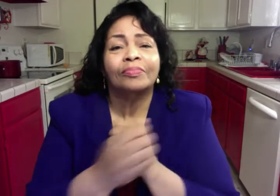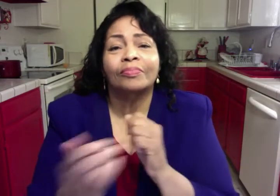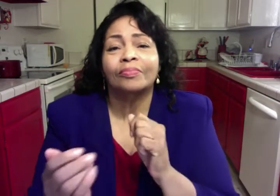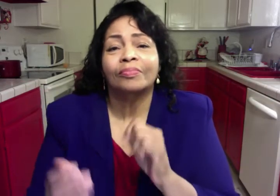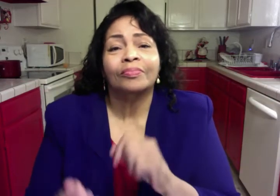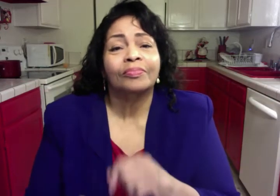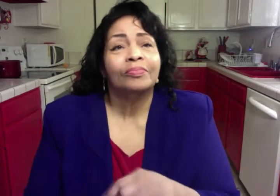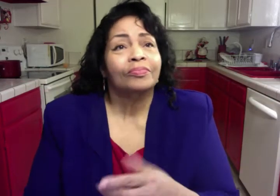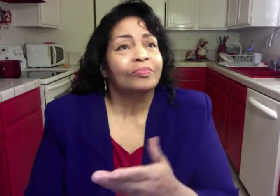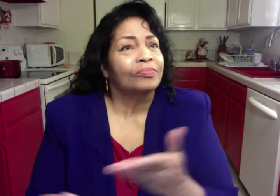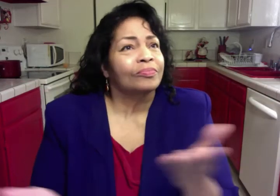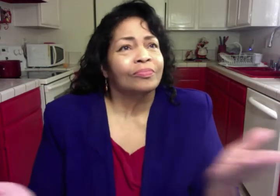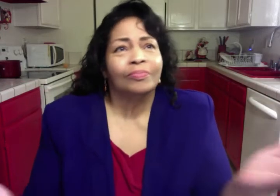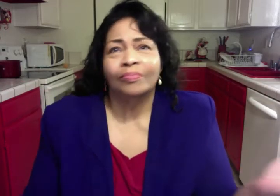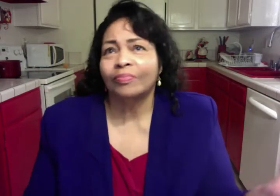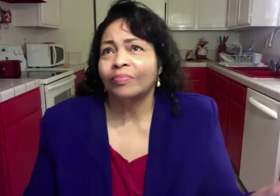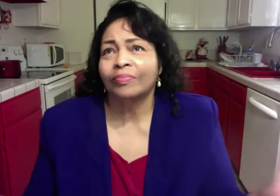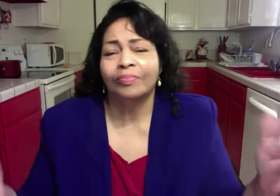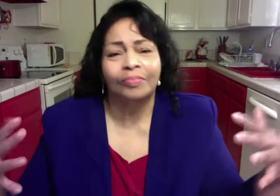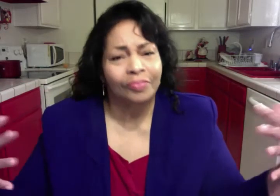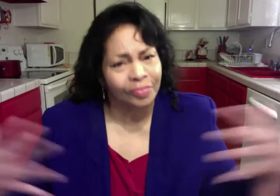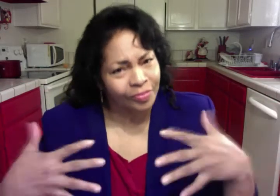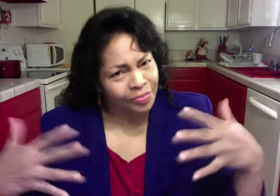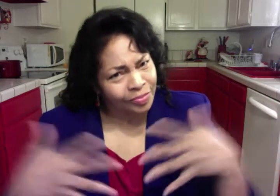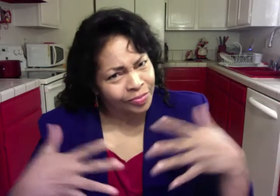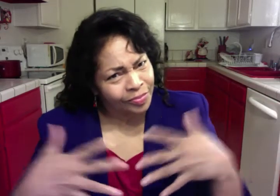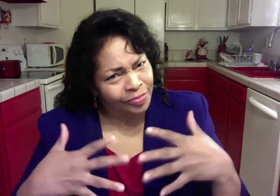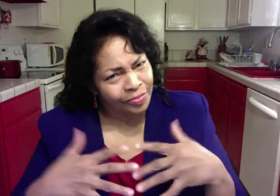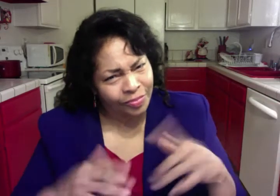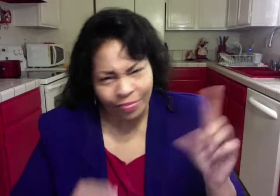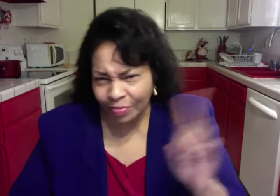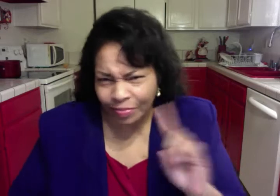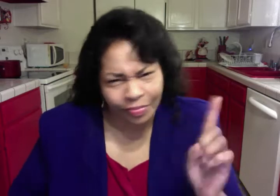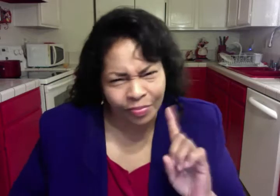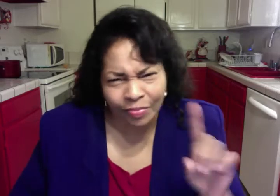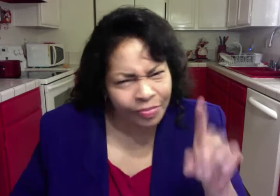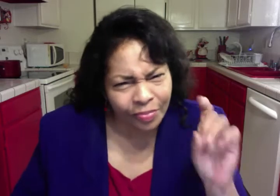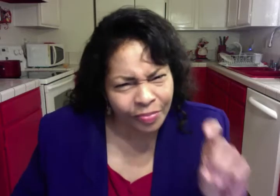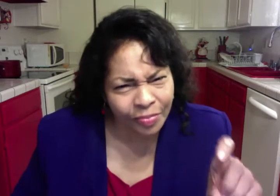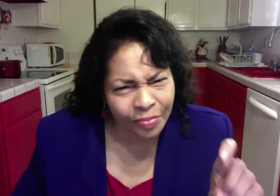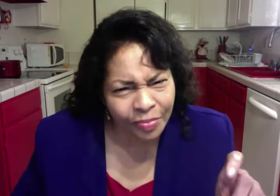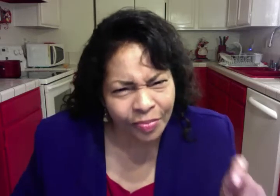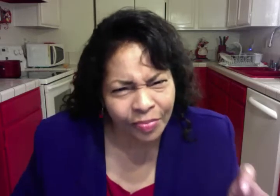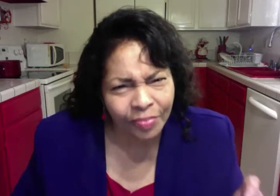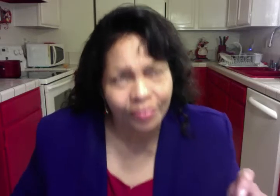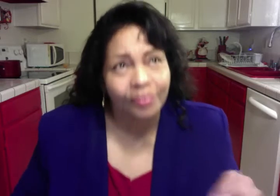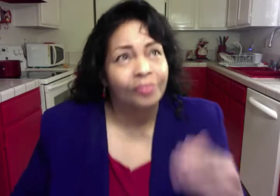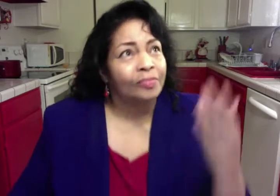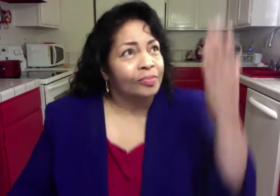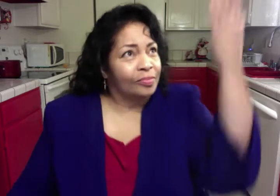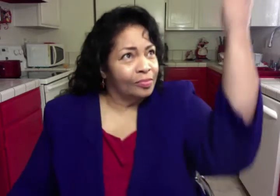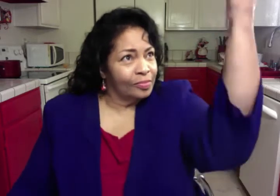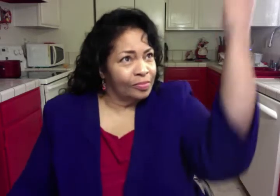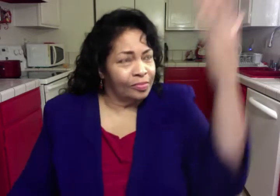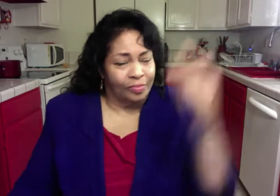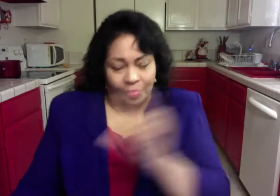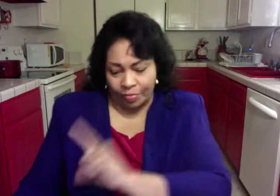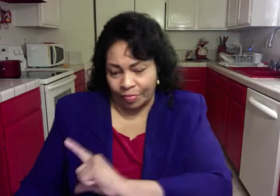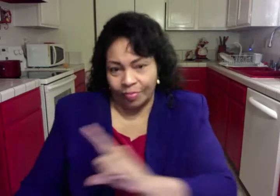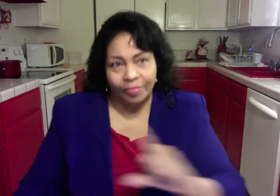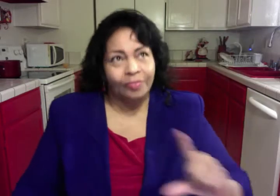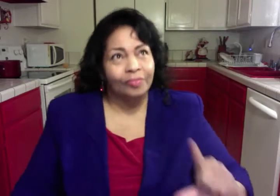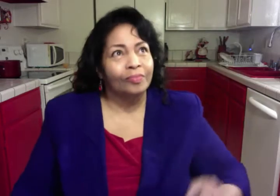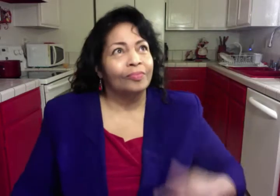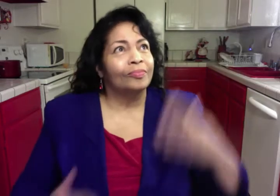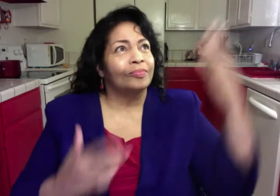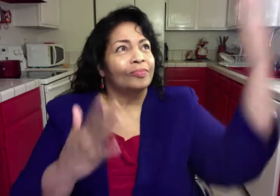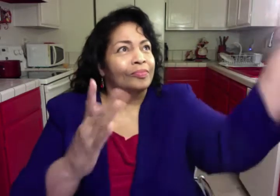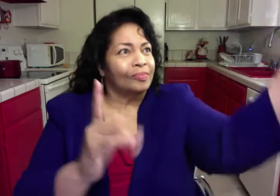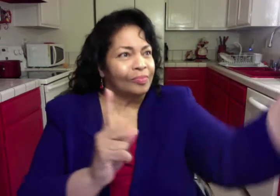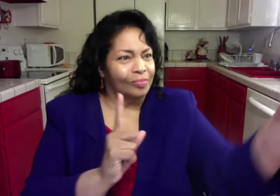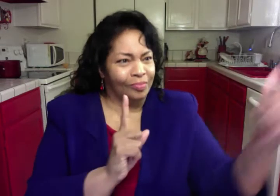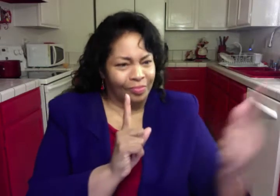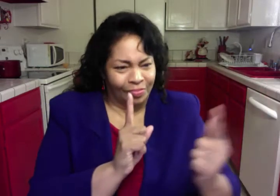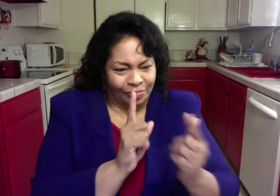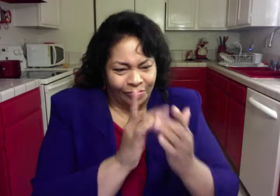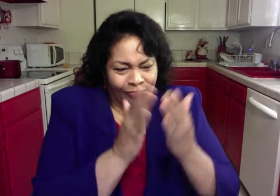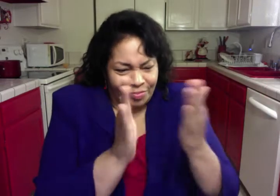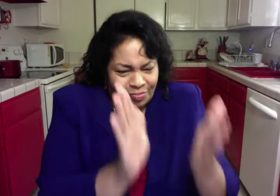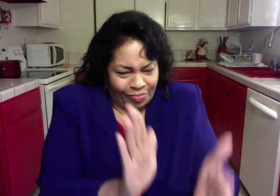There's no need to fear, for the Lord is here.